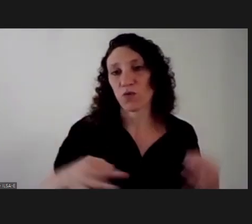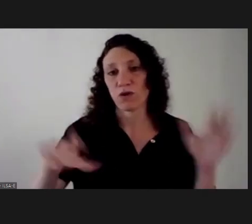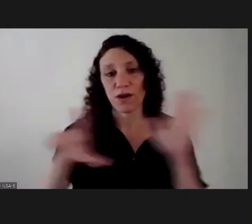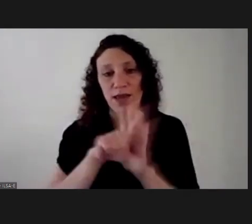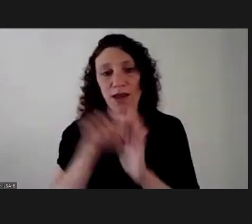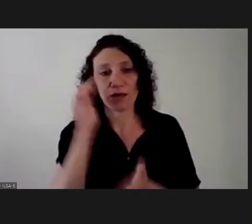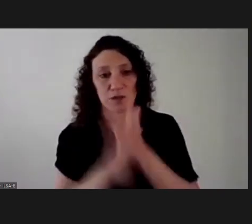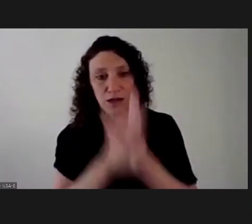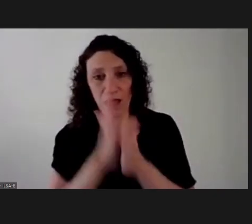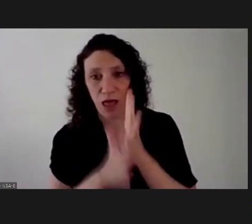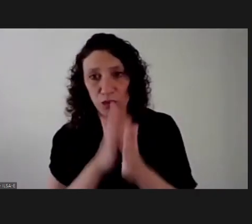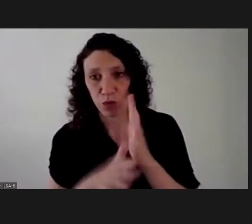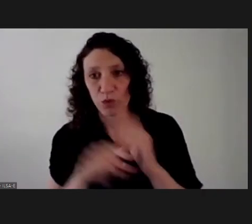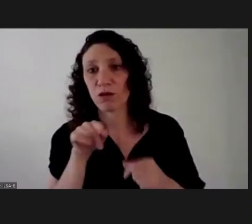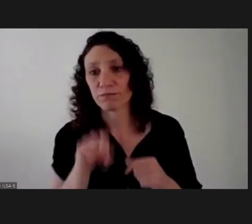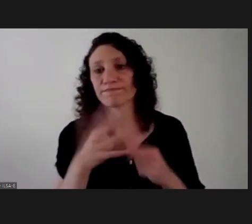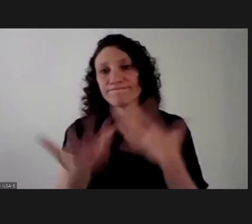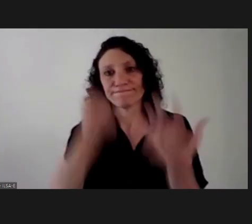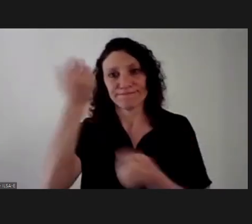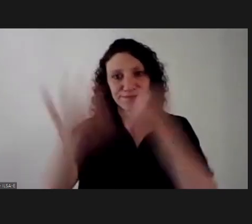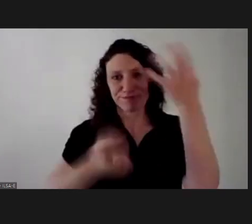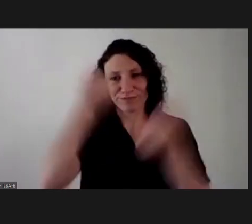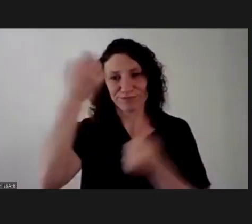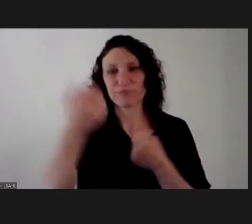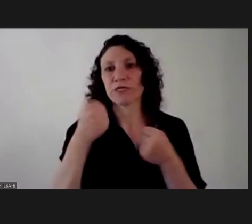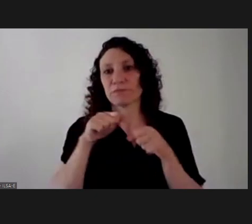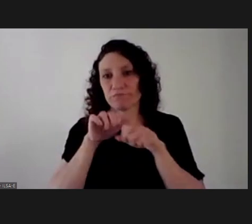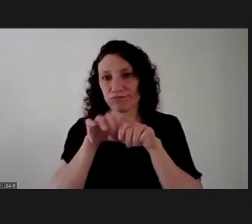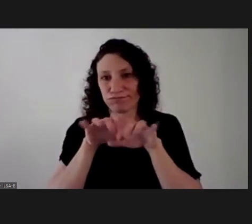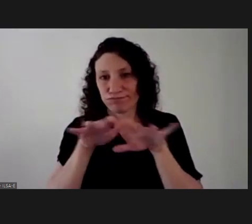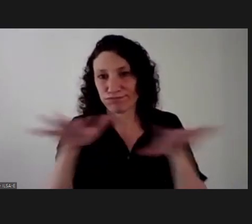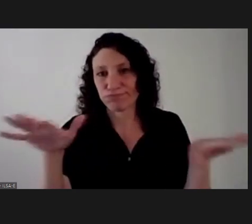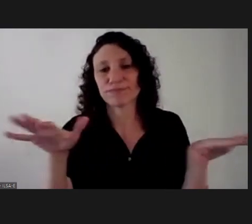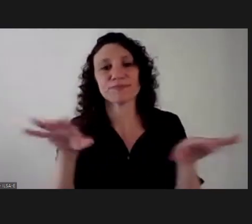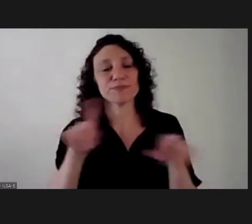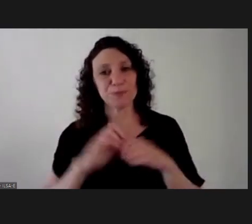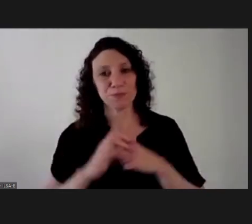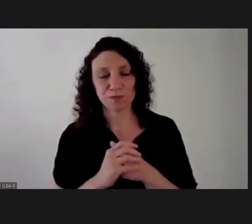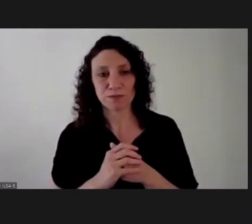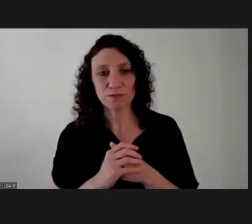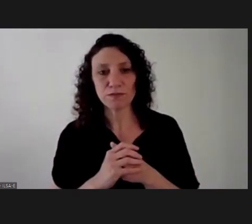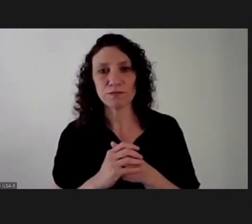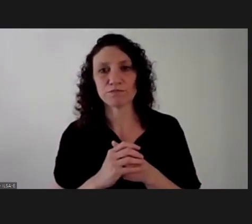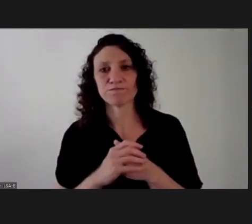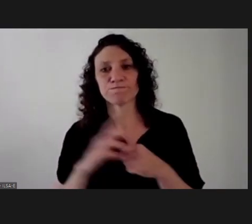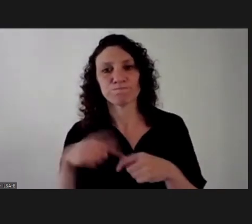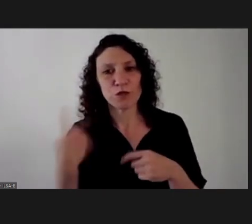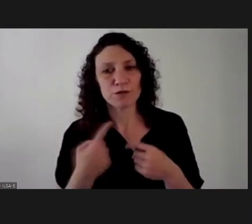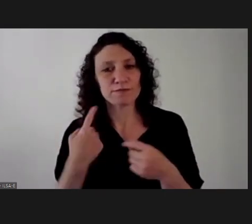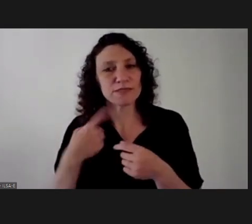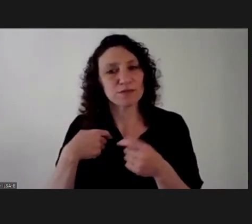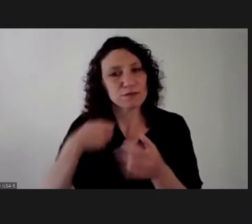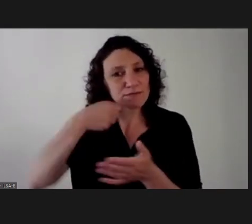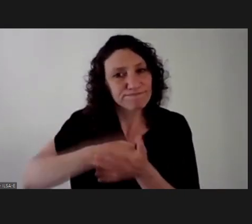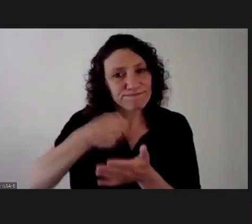and legal and safe abortion show our voices and show how them move, as Virginia Woolf says,